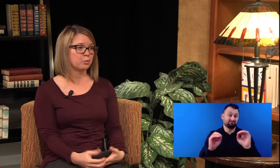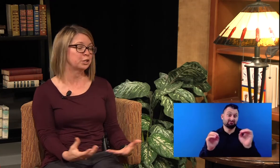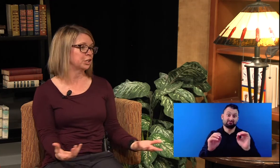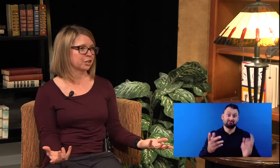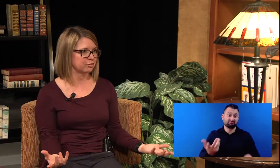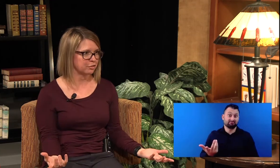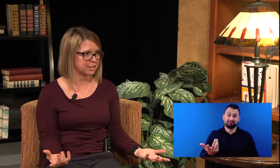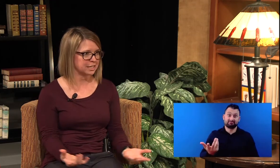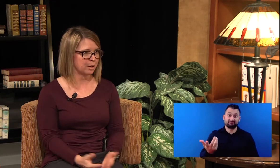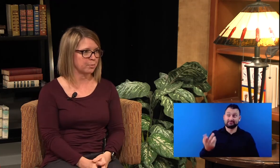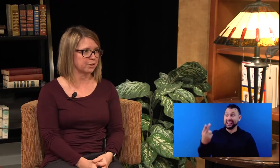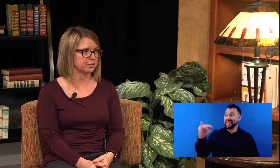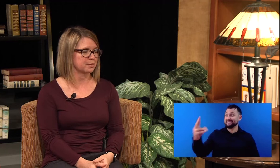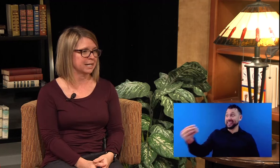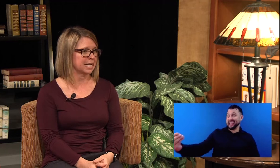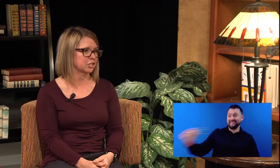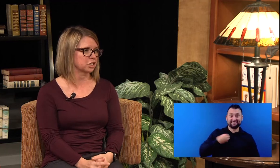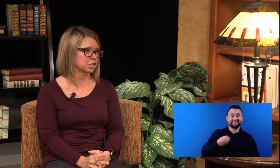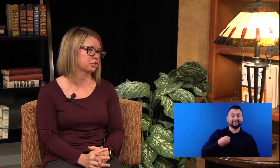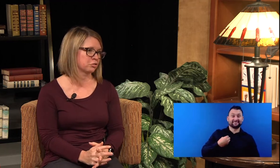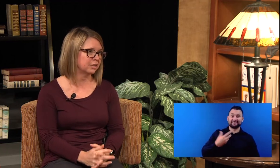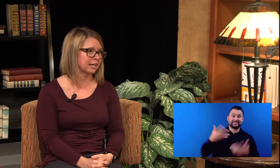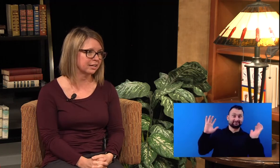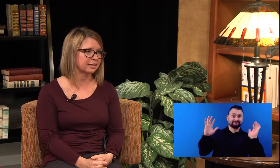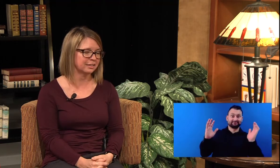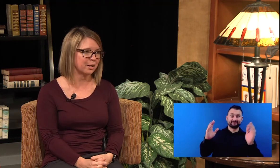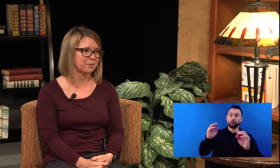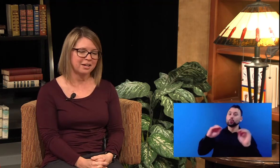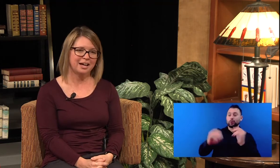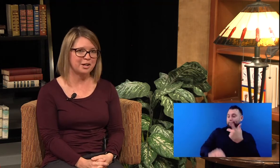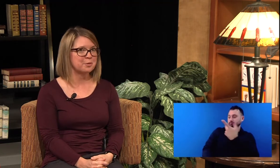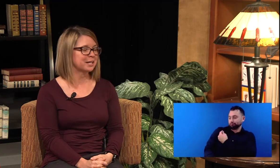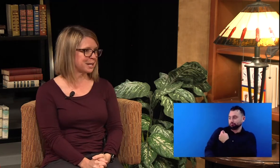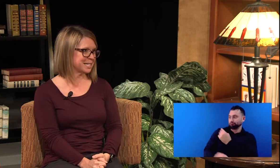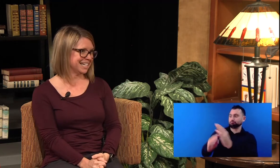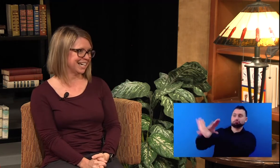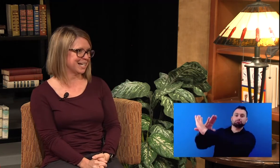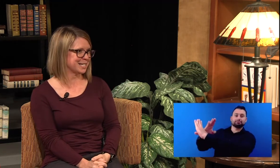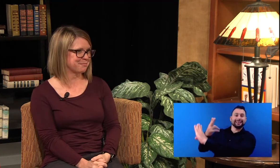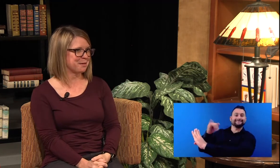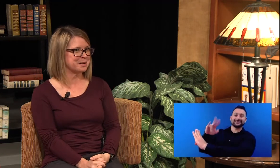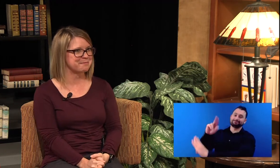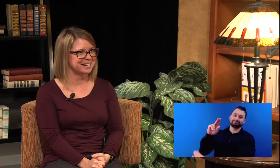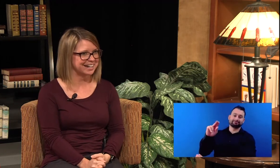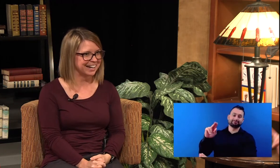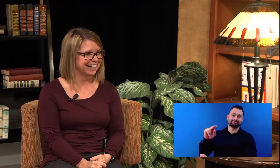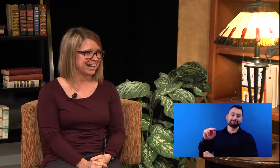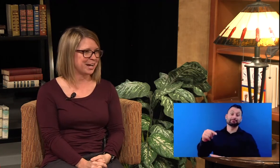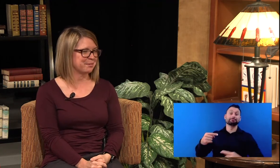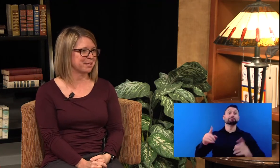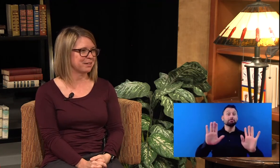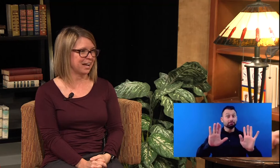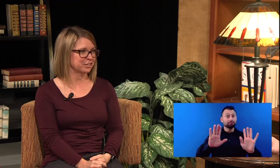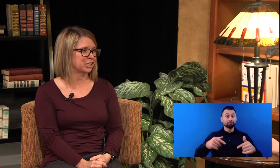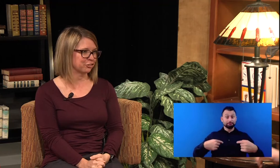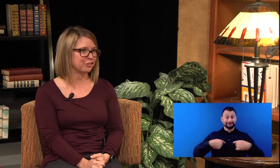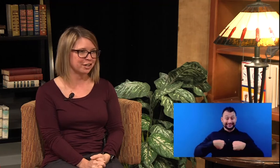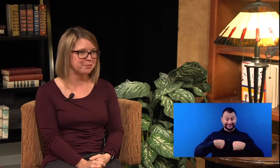would cure it. For example, there's medication to treat it. Yep. I hope that I see it at some point in my day, um, that we have a cure for it.